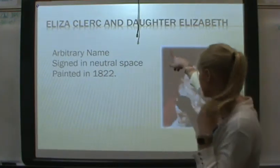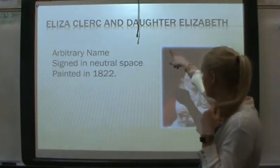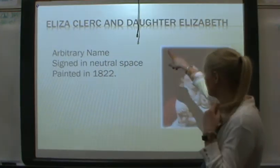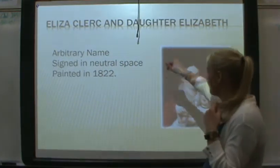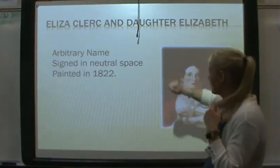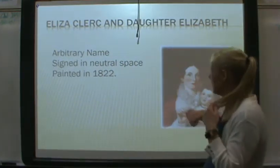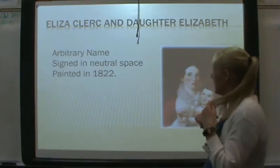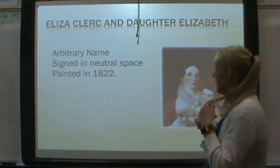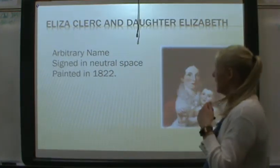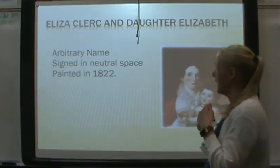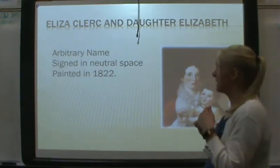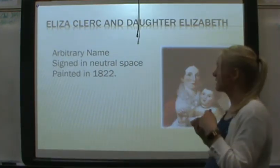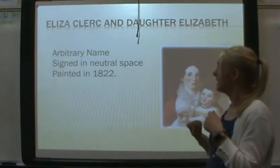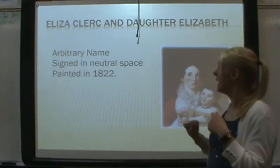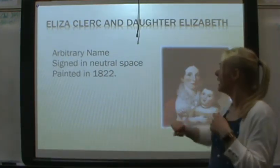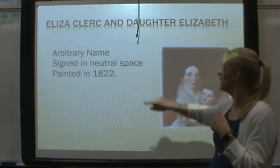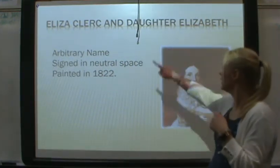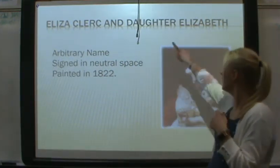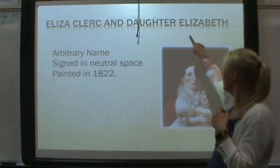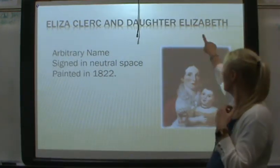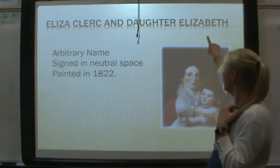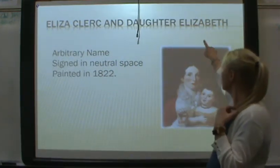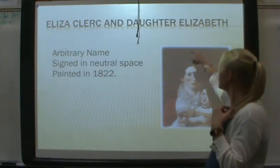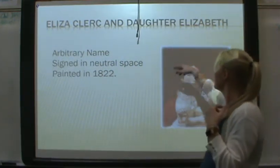Eliza and Elizabeth.